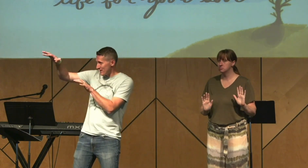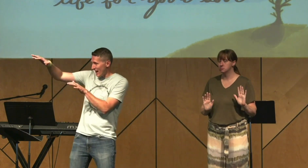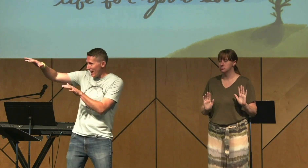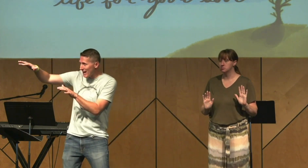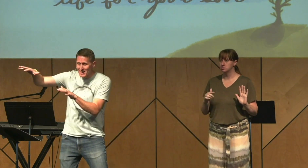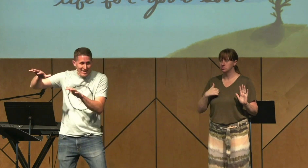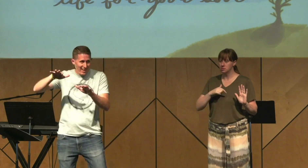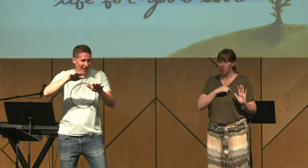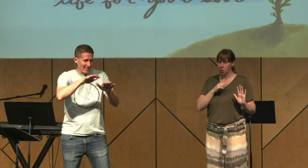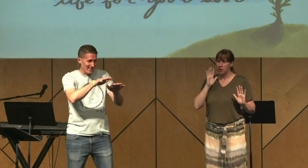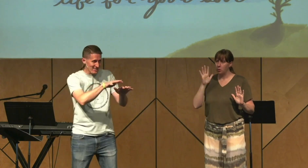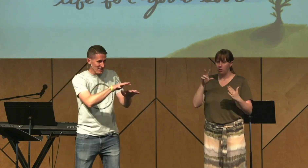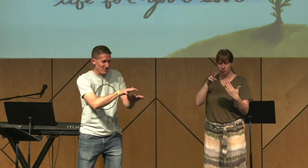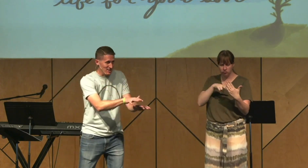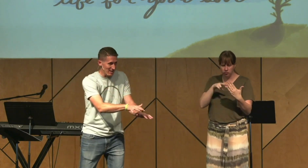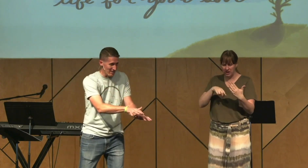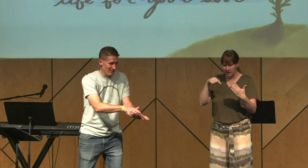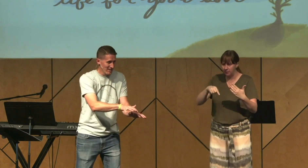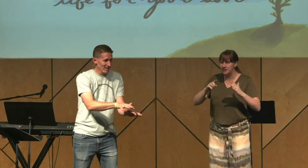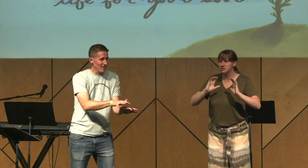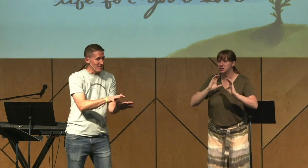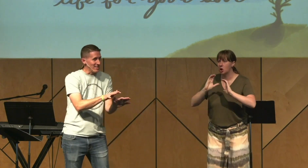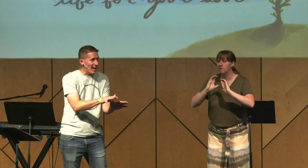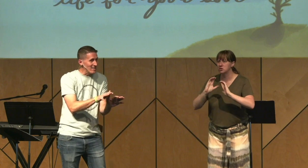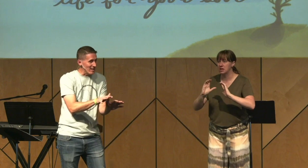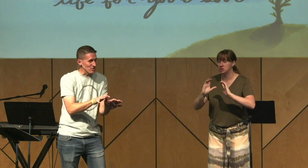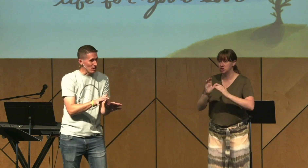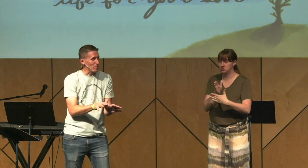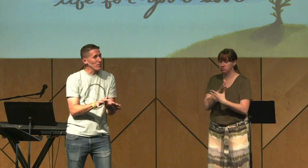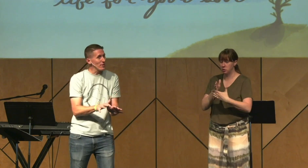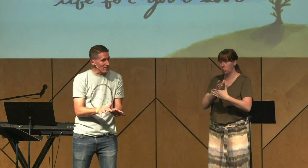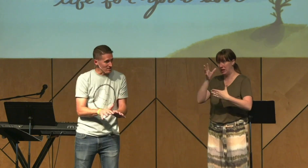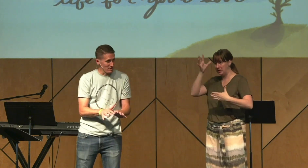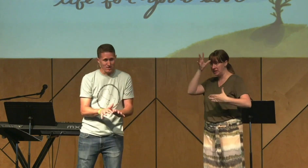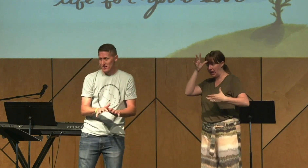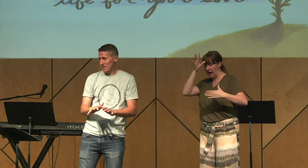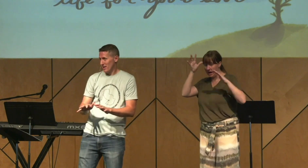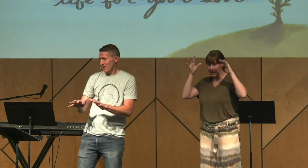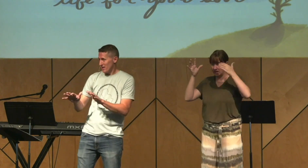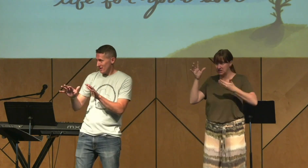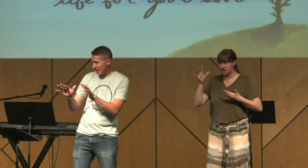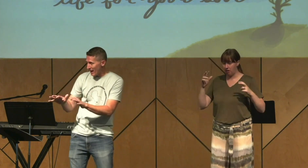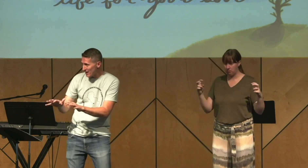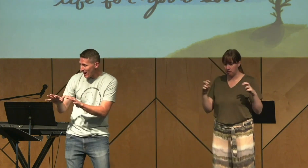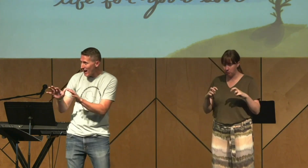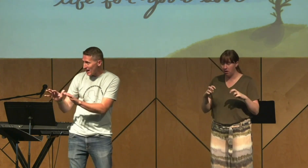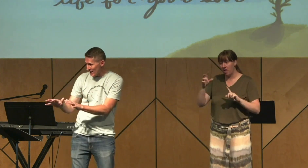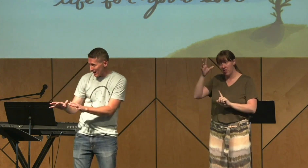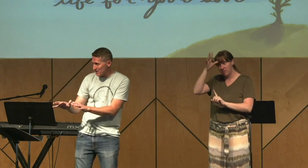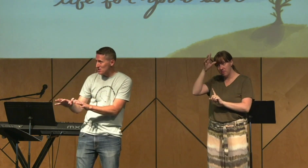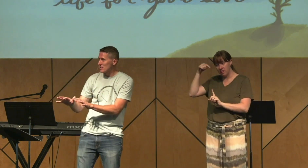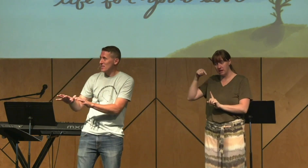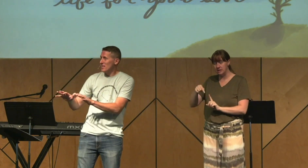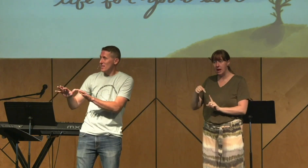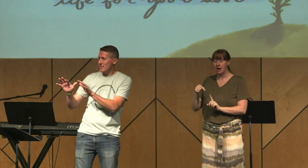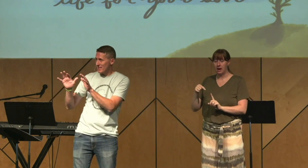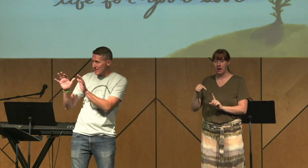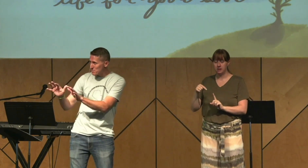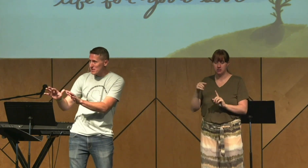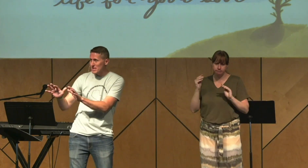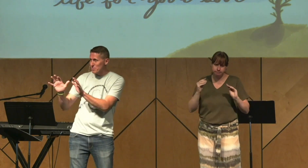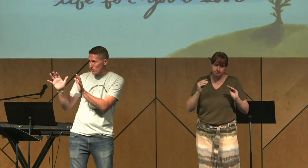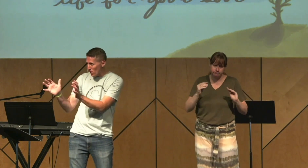between a dad and his son. And the dad does a couple things. The dad highlights